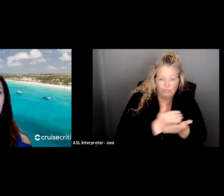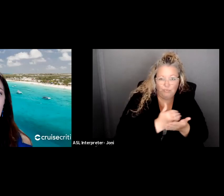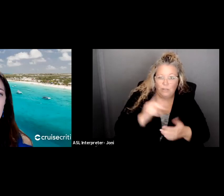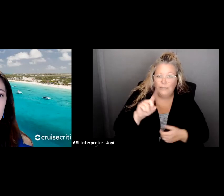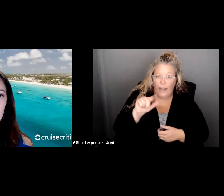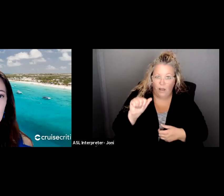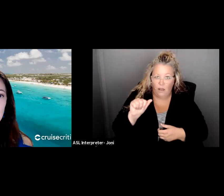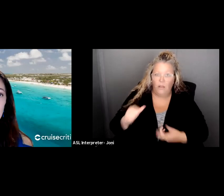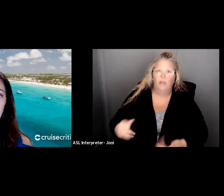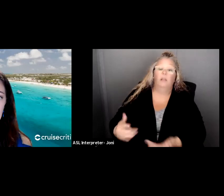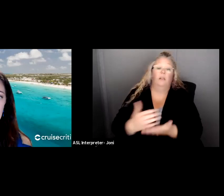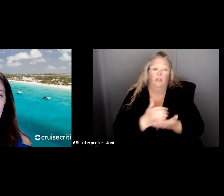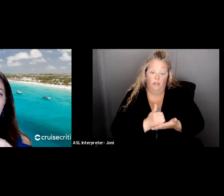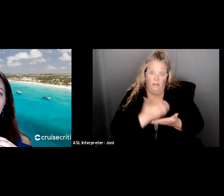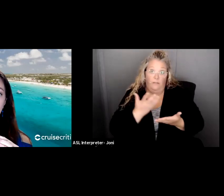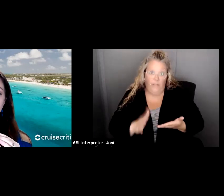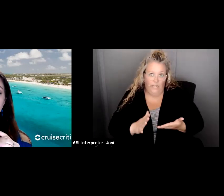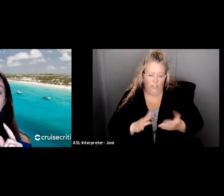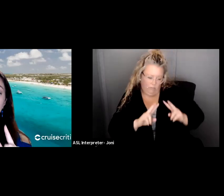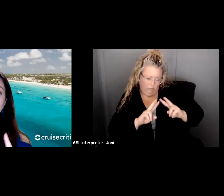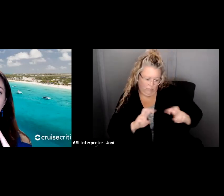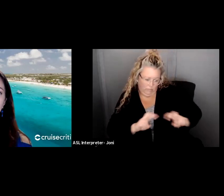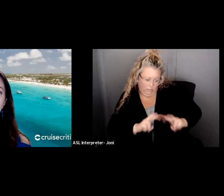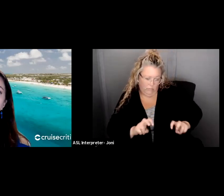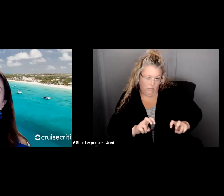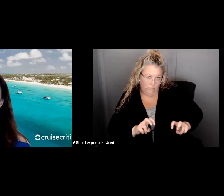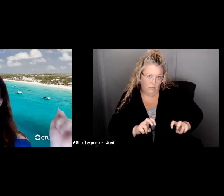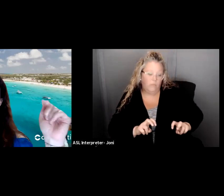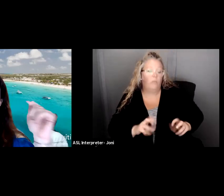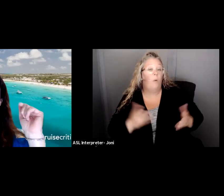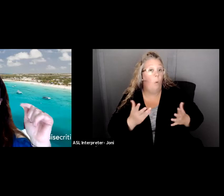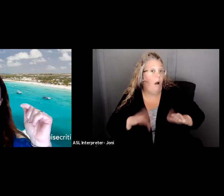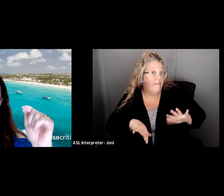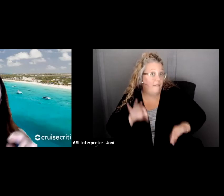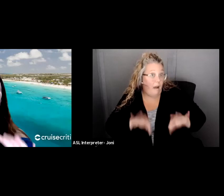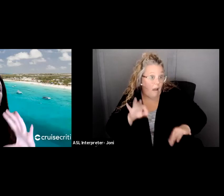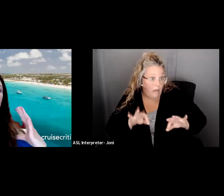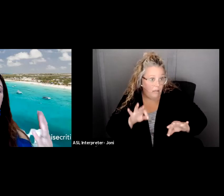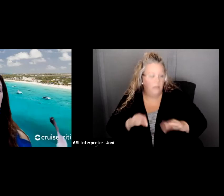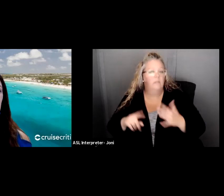the data, and then we're going to communicate the findings. And those findings are going to be related to our goal. You can see this